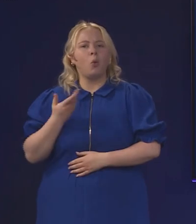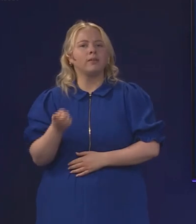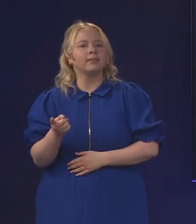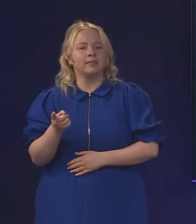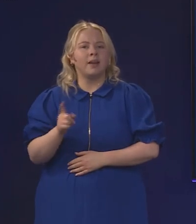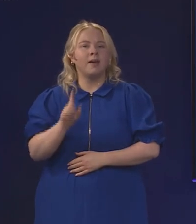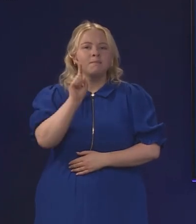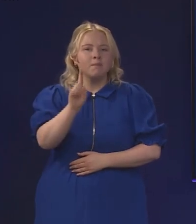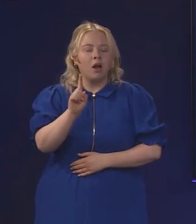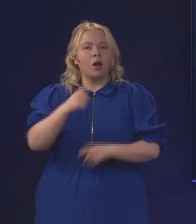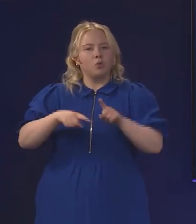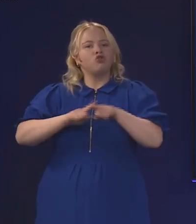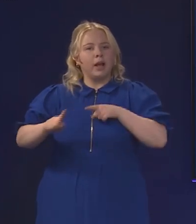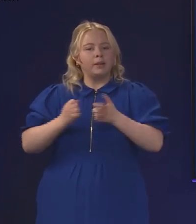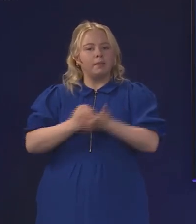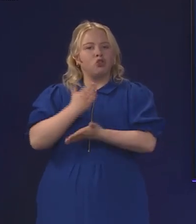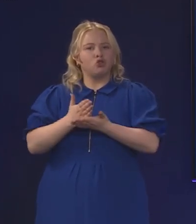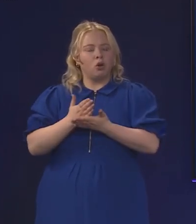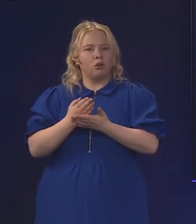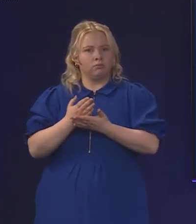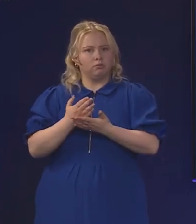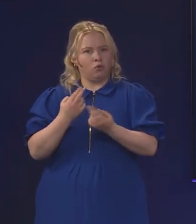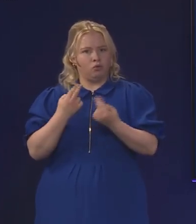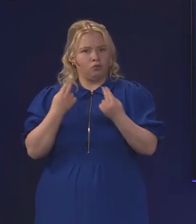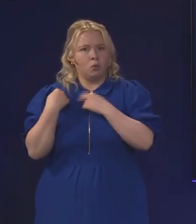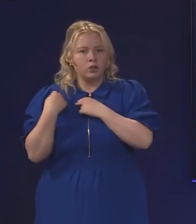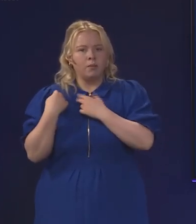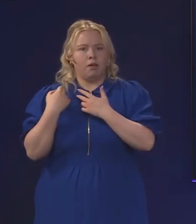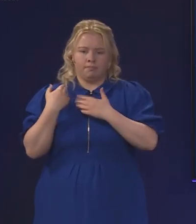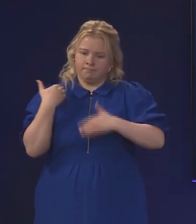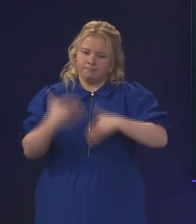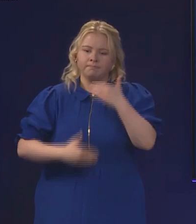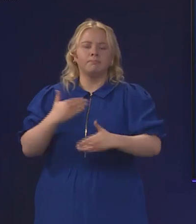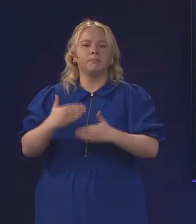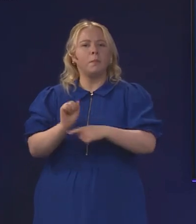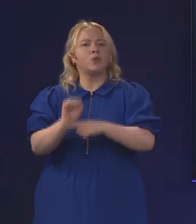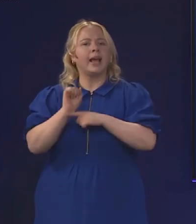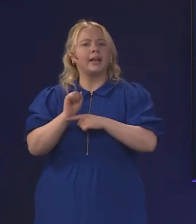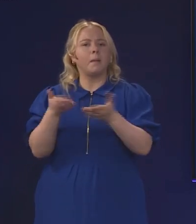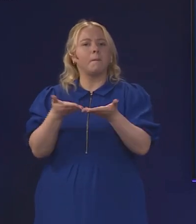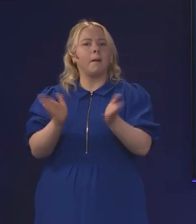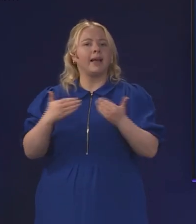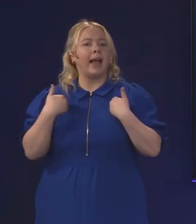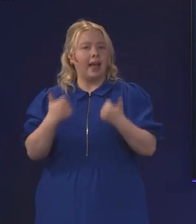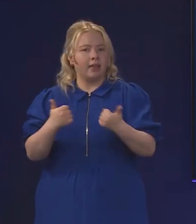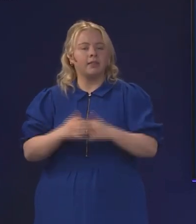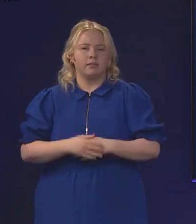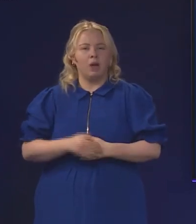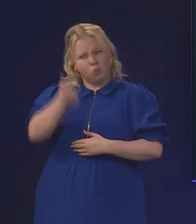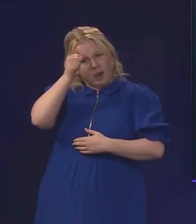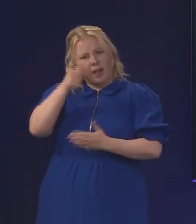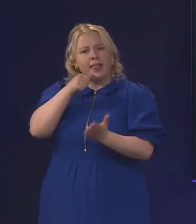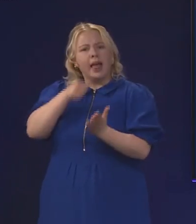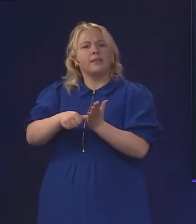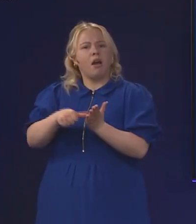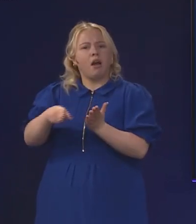taking responsible steps to protect public health. I'm aware of the letter that has been sent, the consultation of course